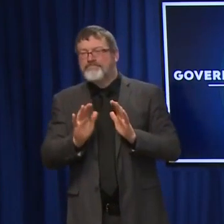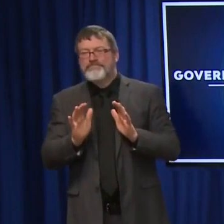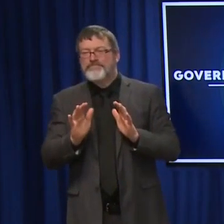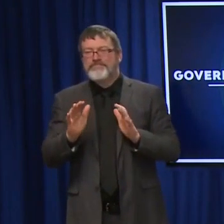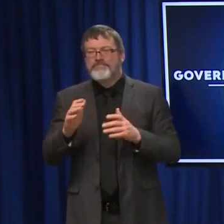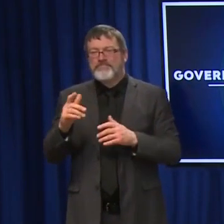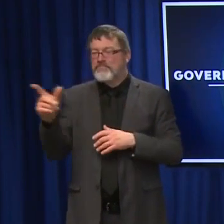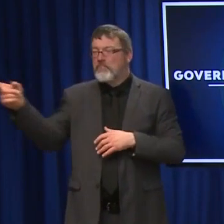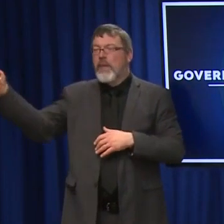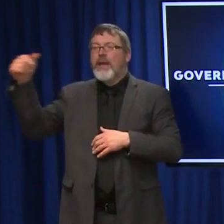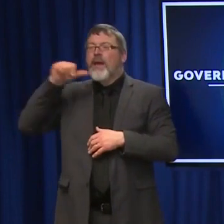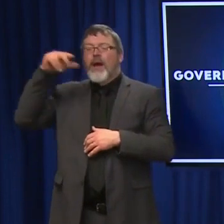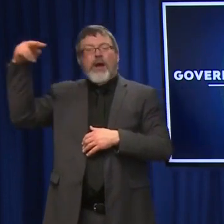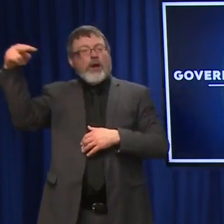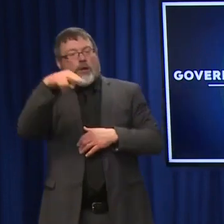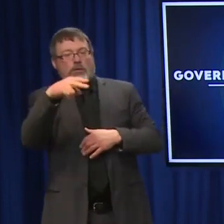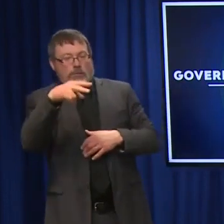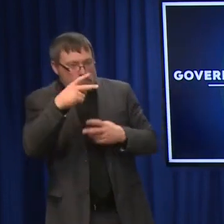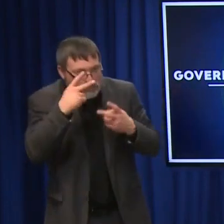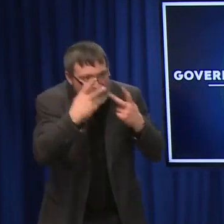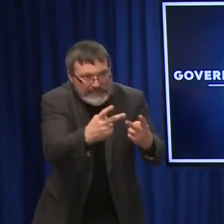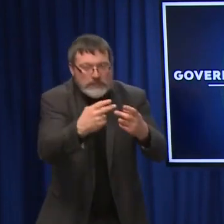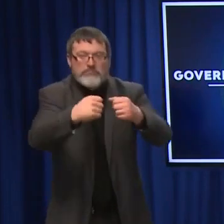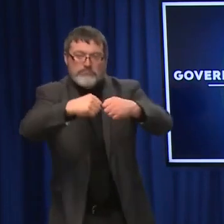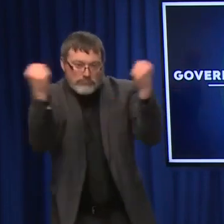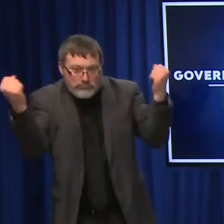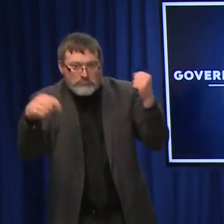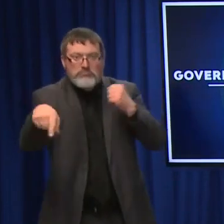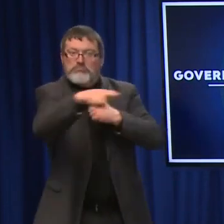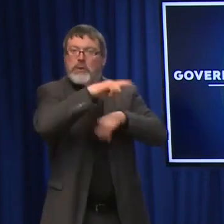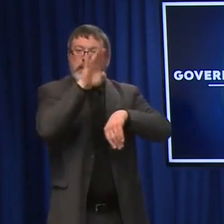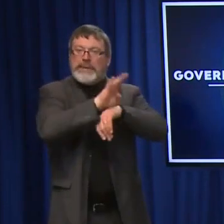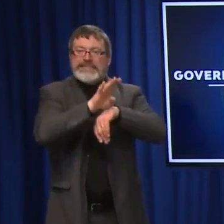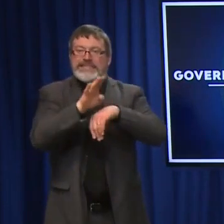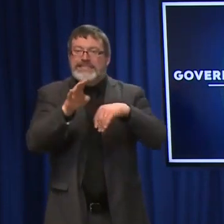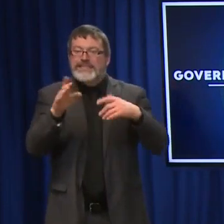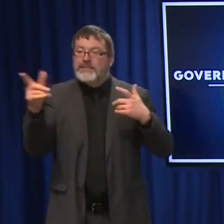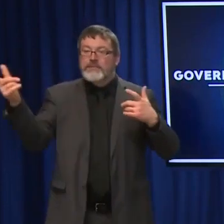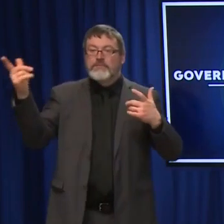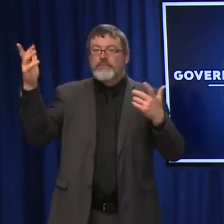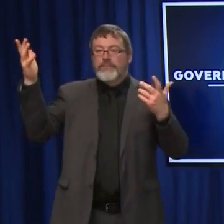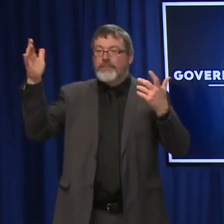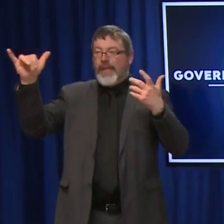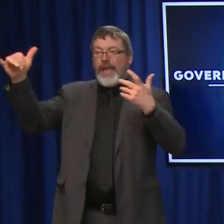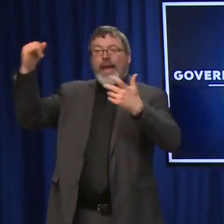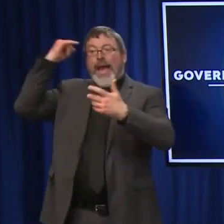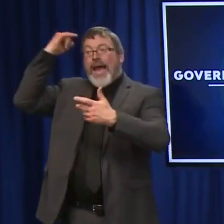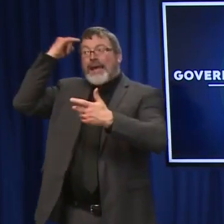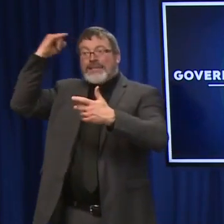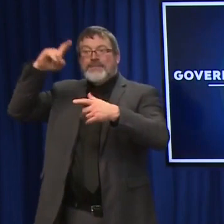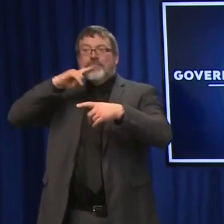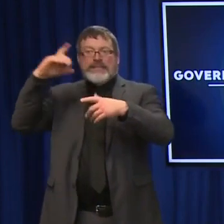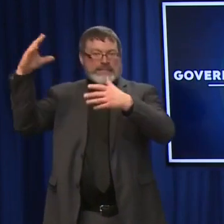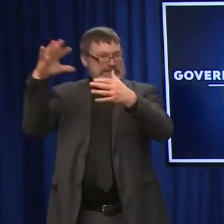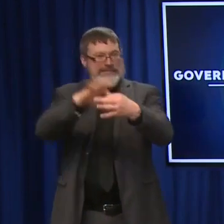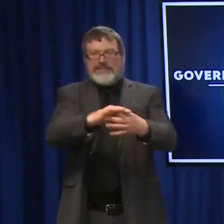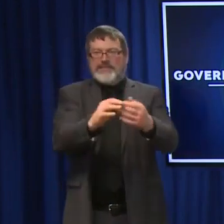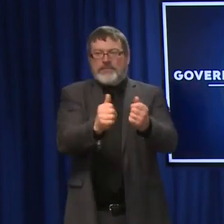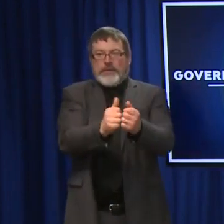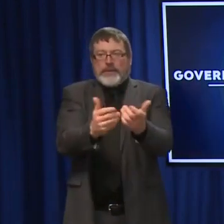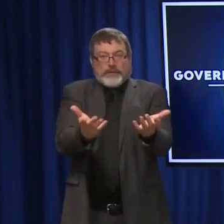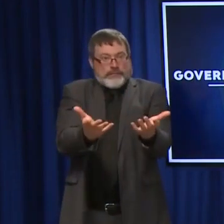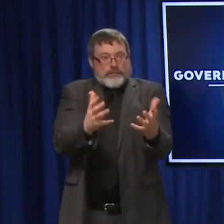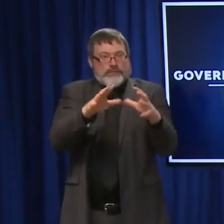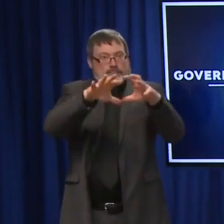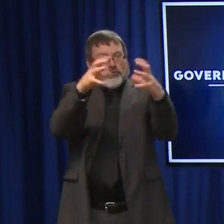this isolated place. They do tabletop exercises. It sounds good on paper, but they really don't have any connection to what it's doing to a lot of these